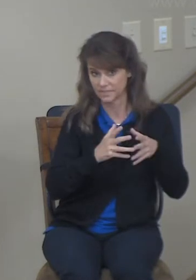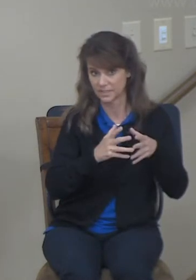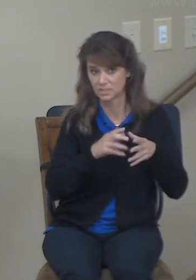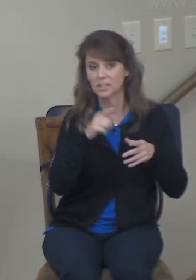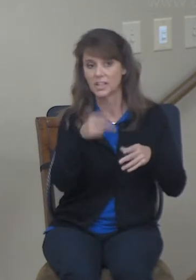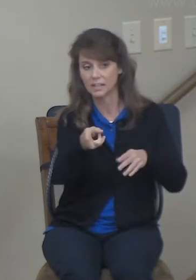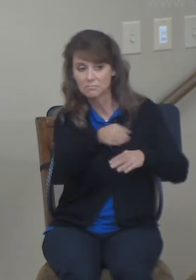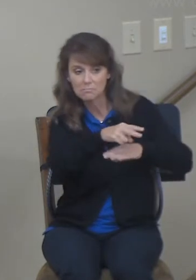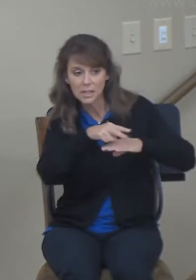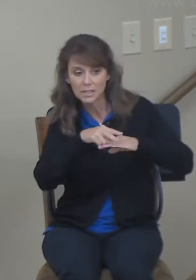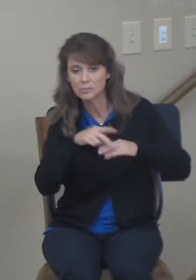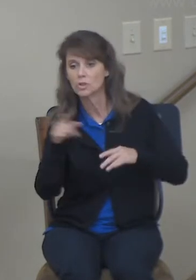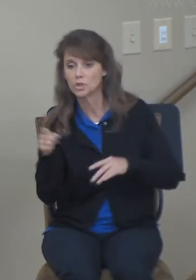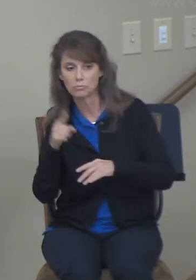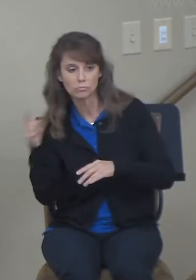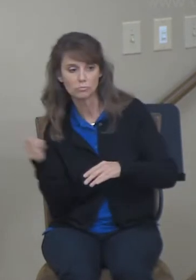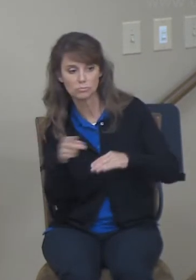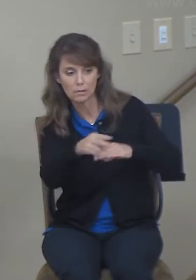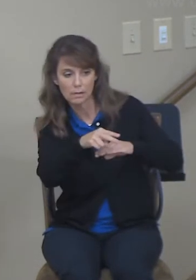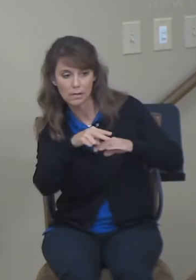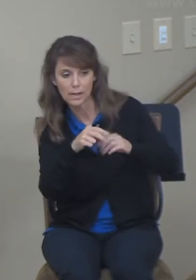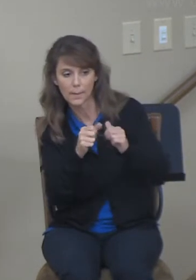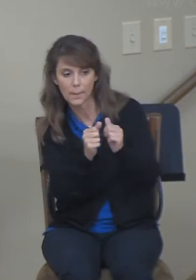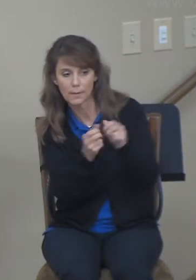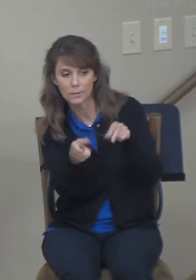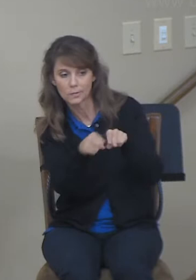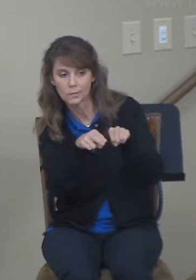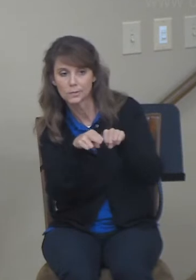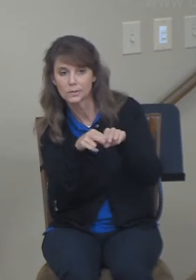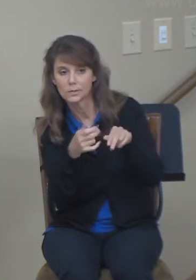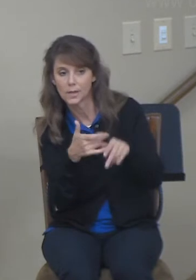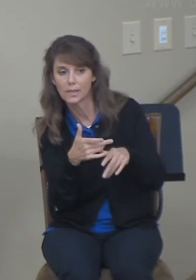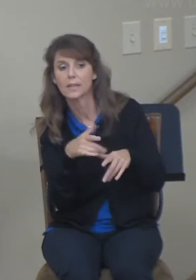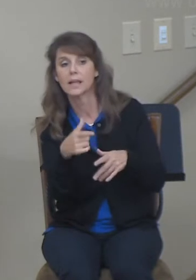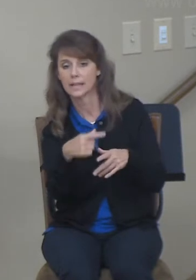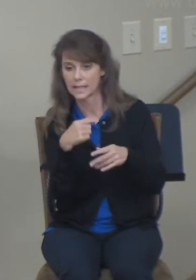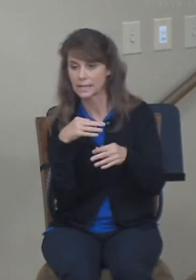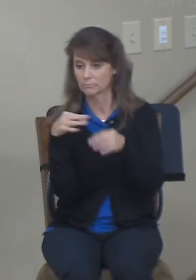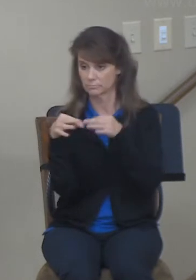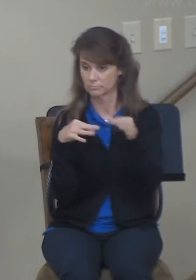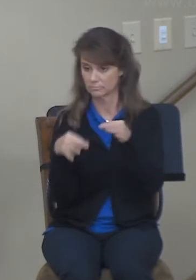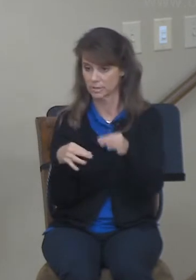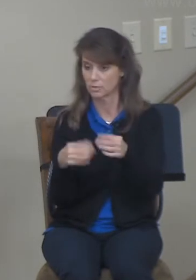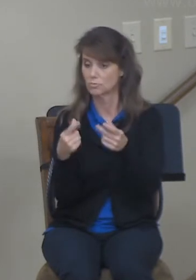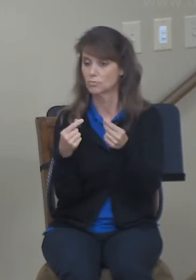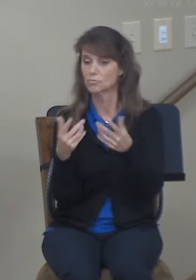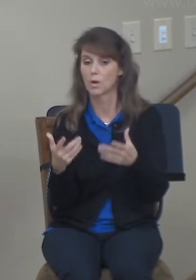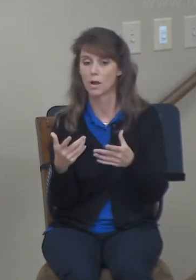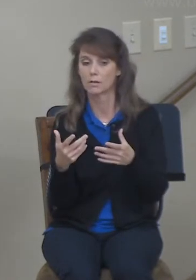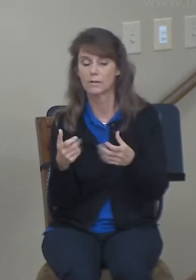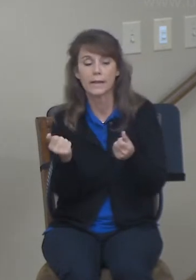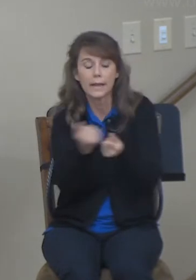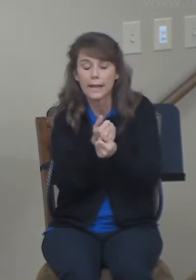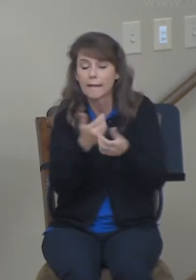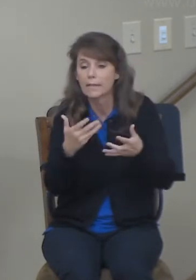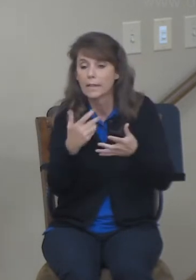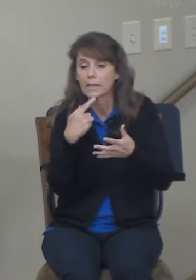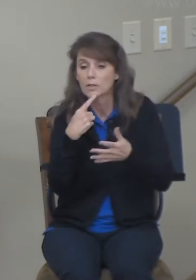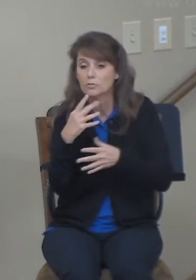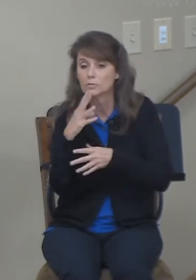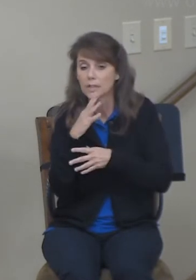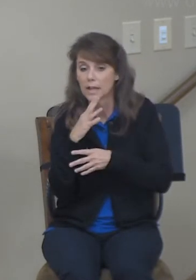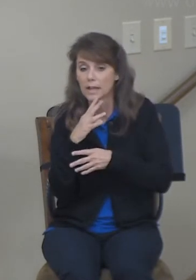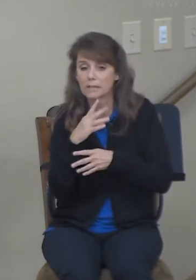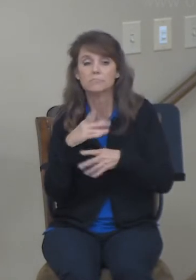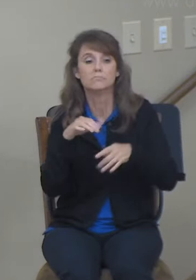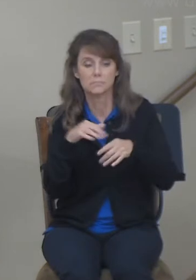and uncover his feet and lie down. Then he will tell you what you shall do. And she said to her, all that you say, I